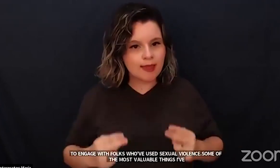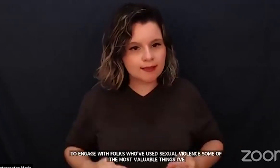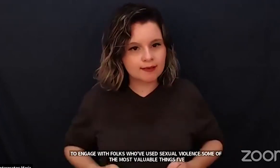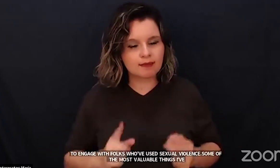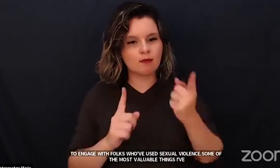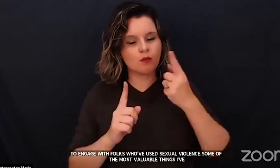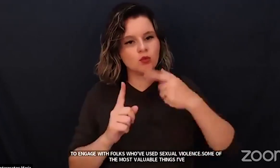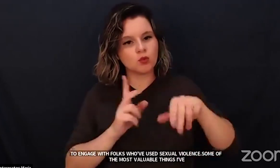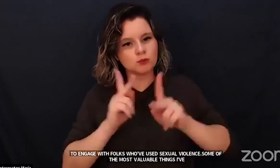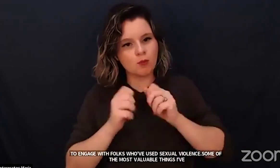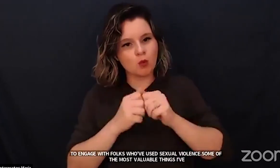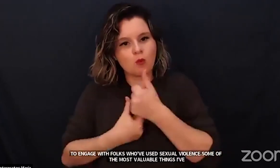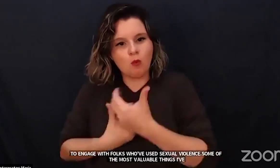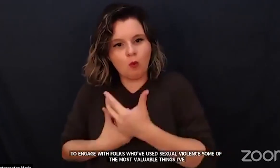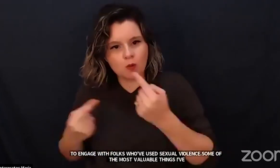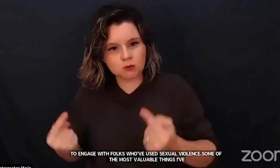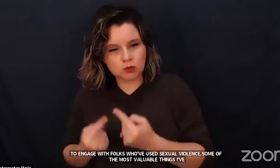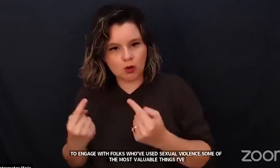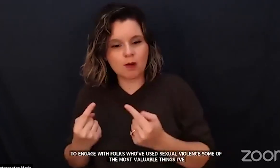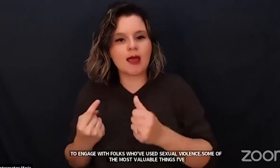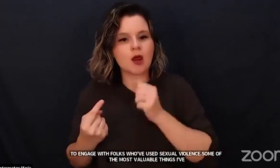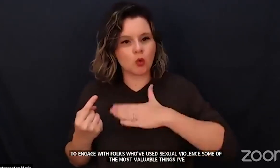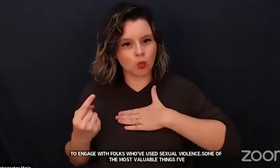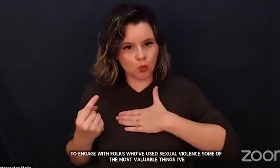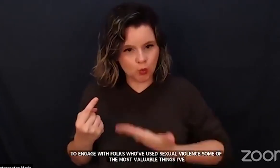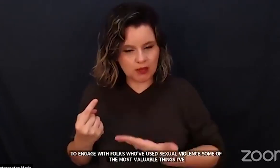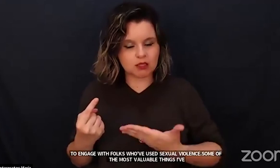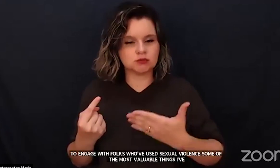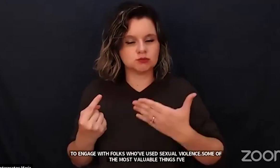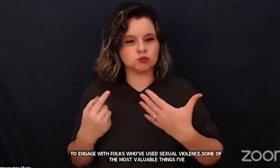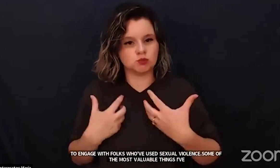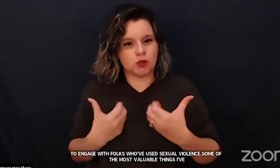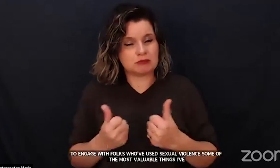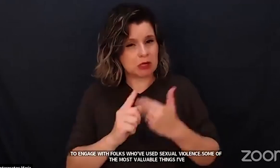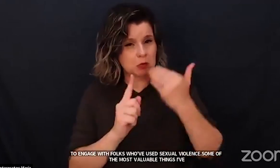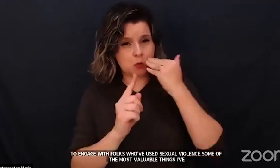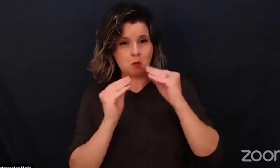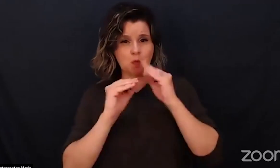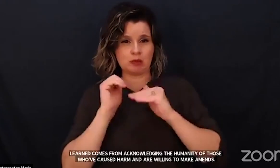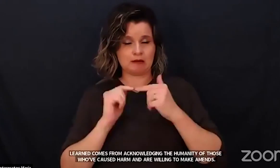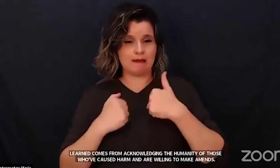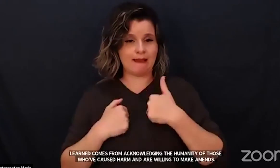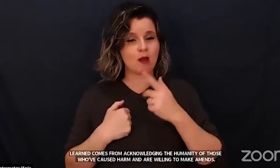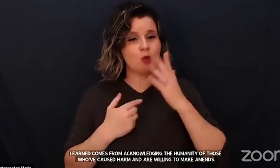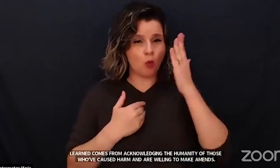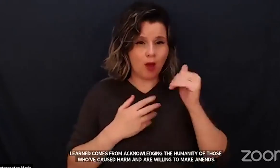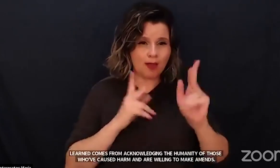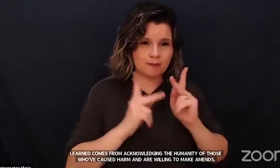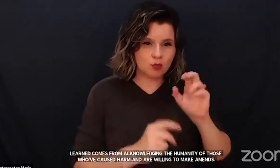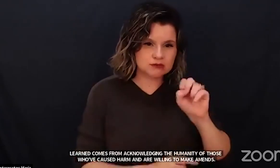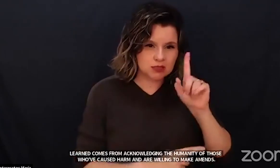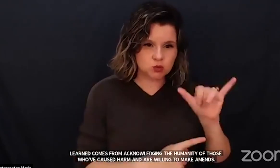who've caused harm and are willing to make amends. They know far better than I do why people sexually violate others.